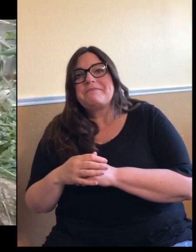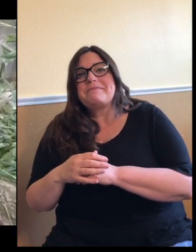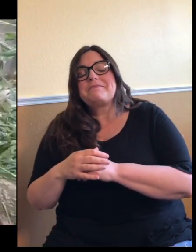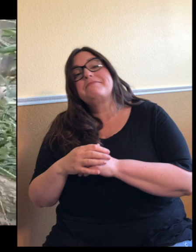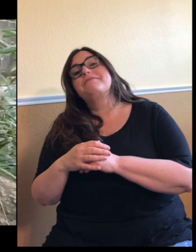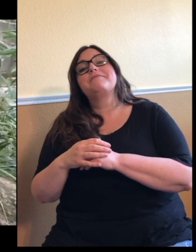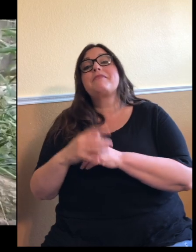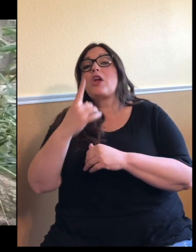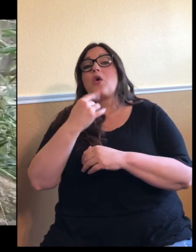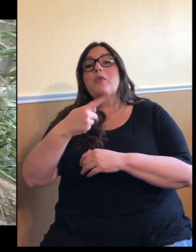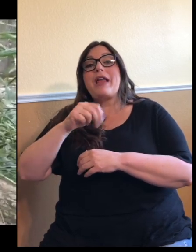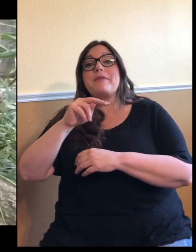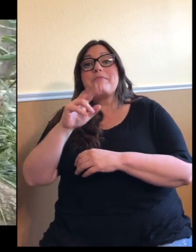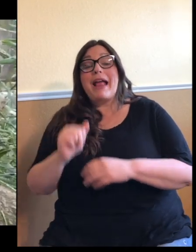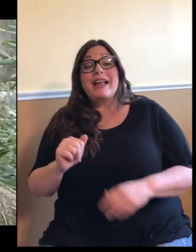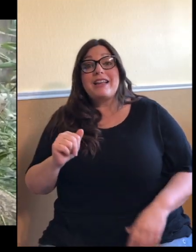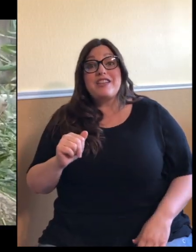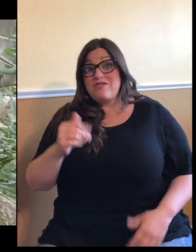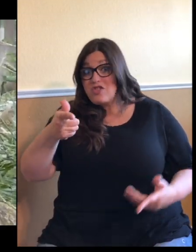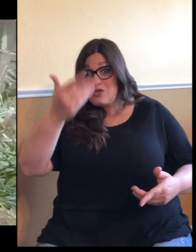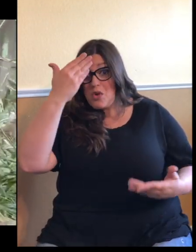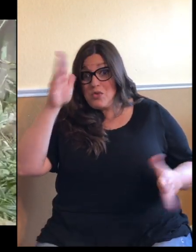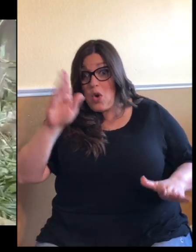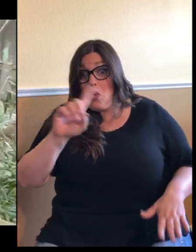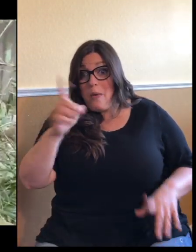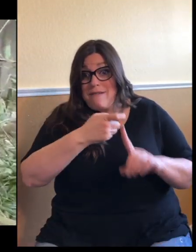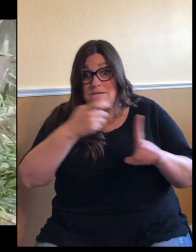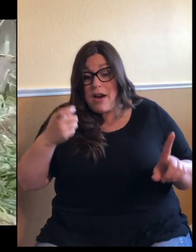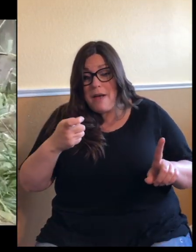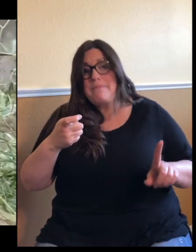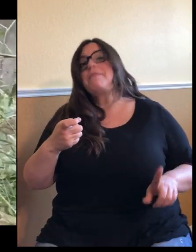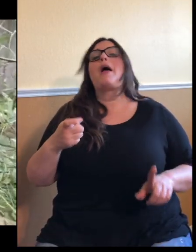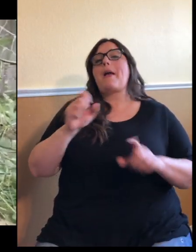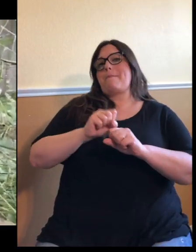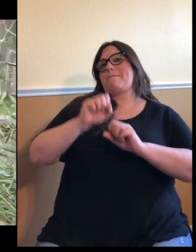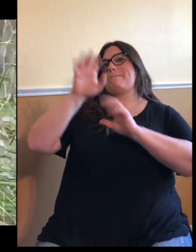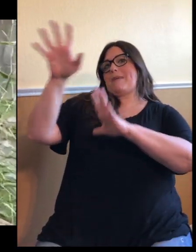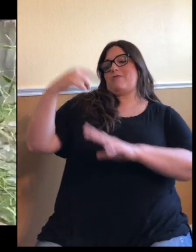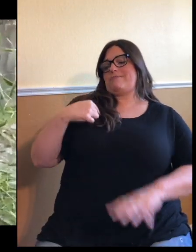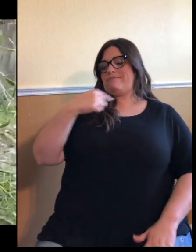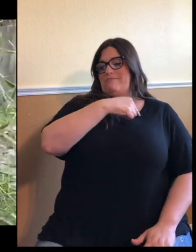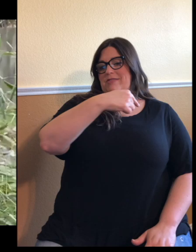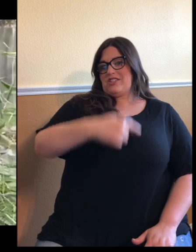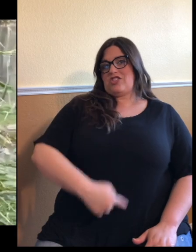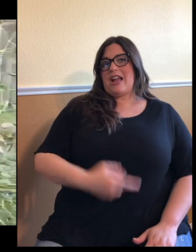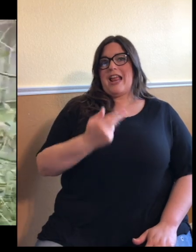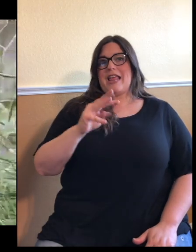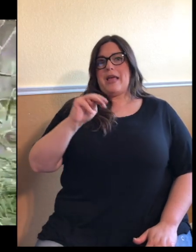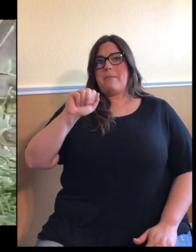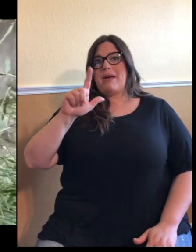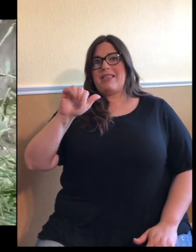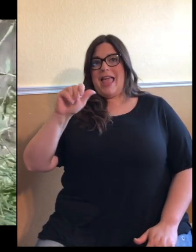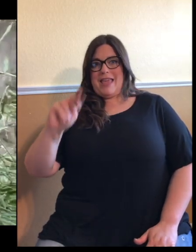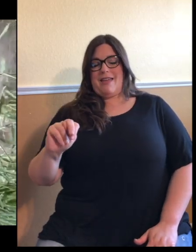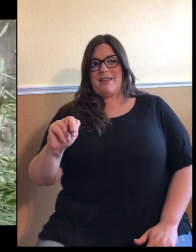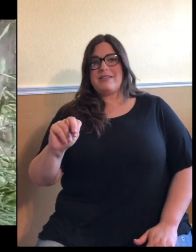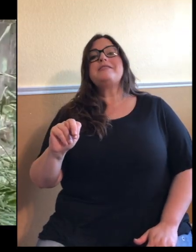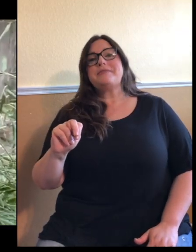Red pandas, if you didn't know, are from the Himalayan mountain region, from China all the way down to Nepal and India. There's two